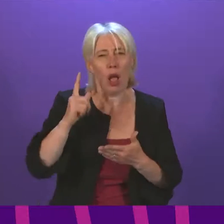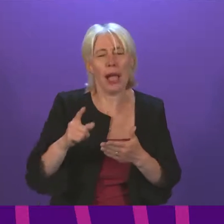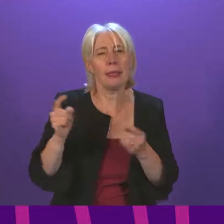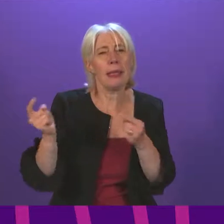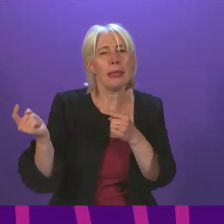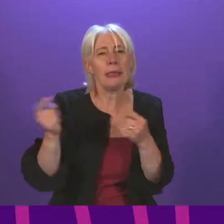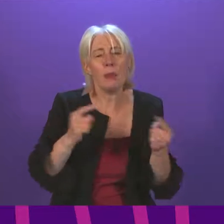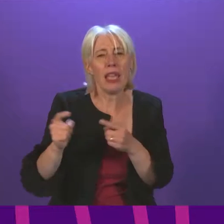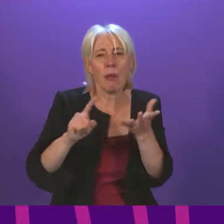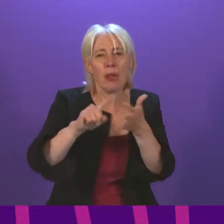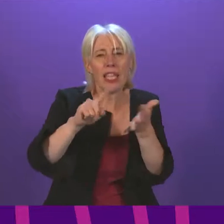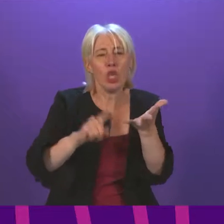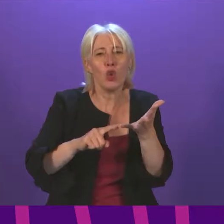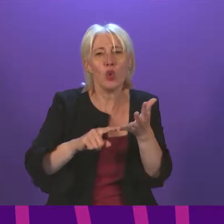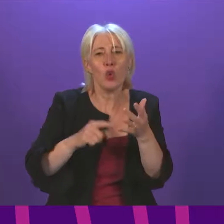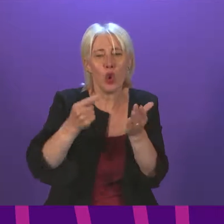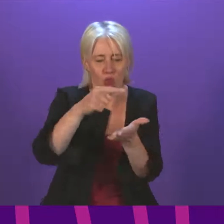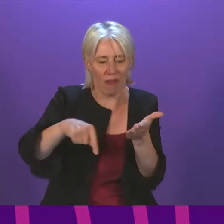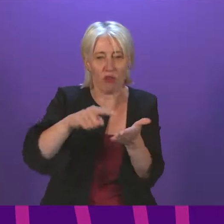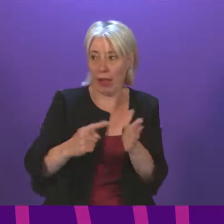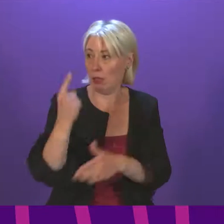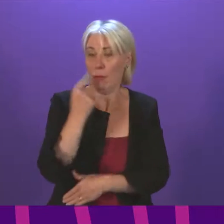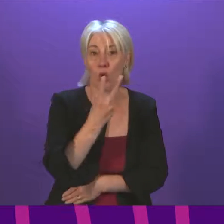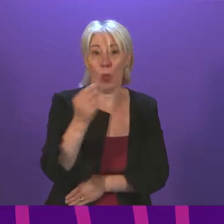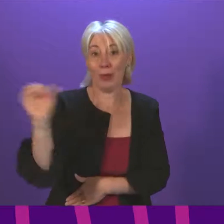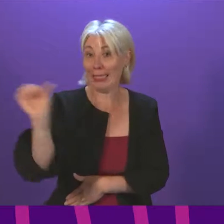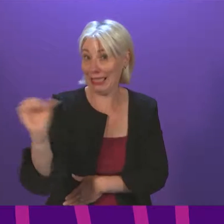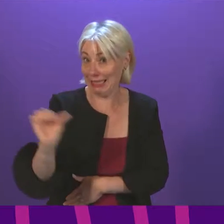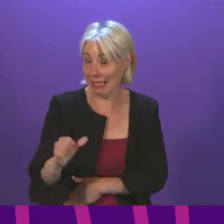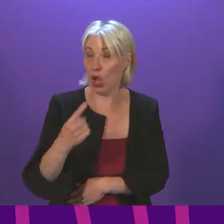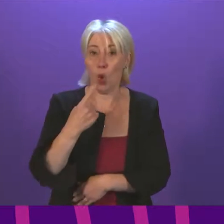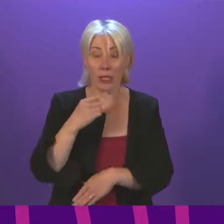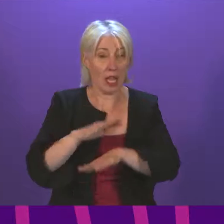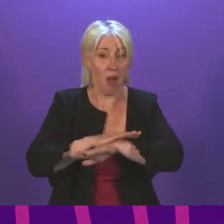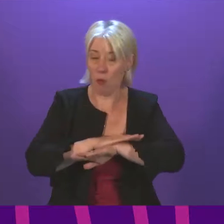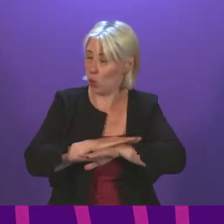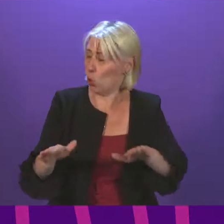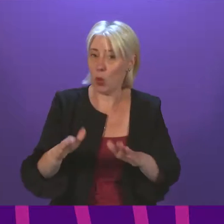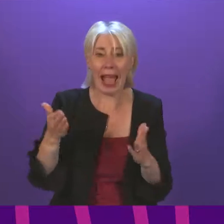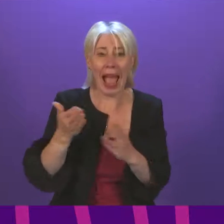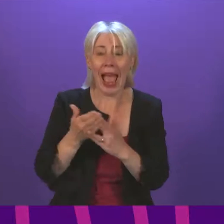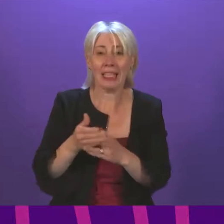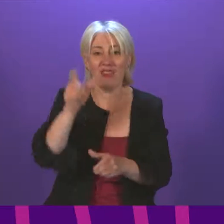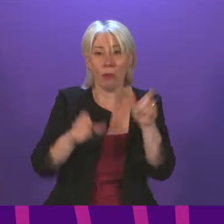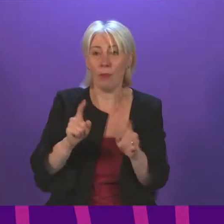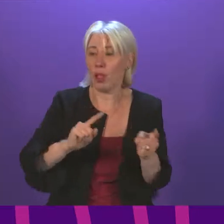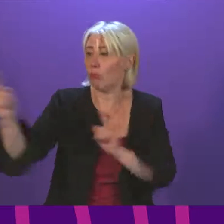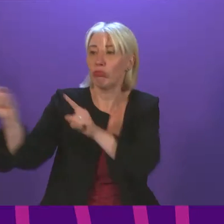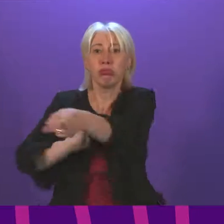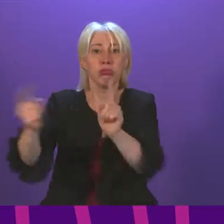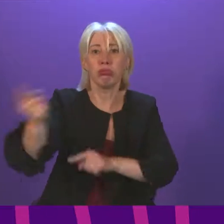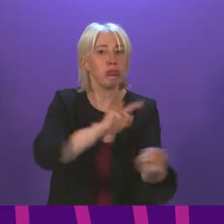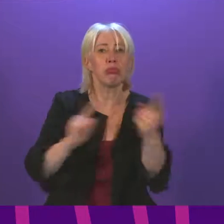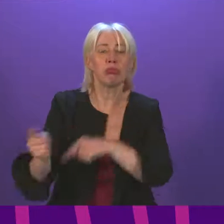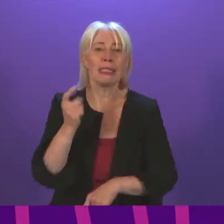the EU referendum in 2016 – that if we lost access to free movement of individuals, there would be a